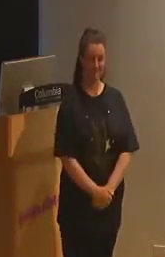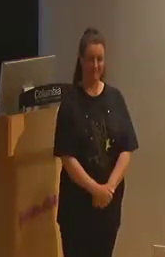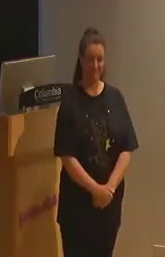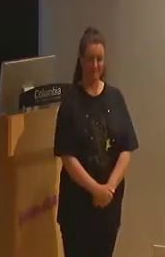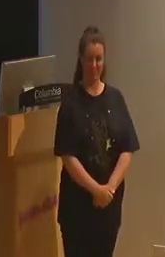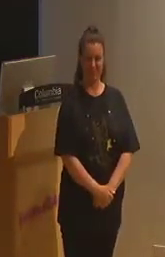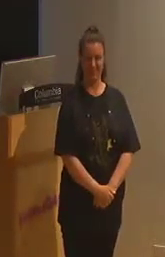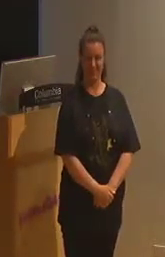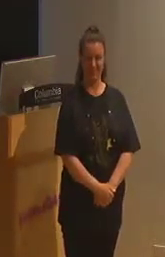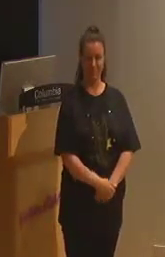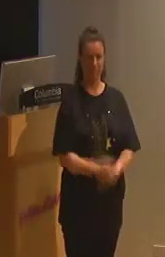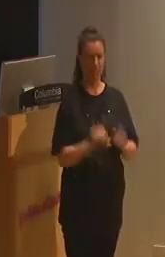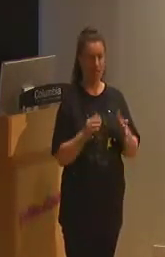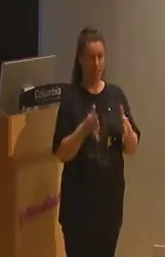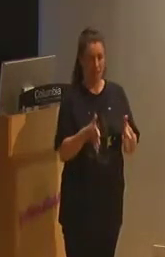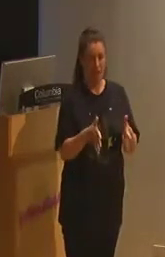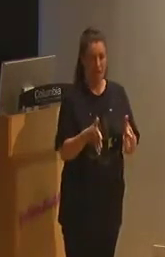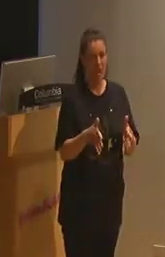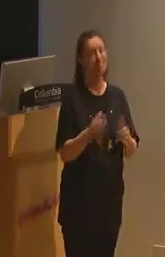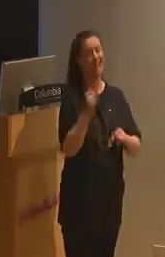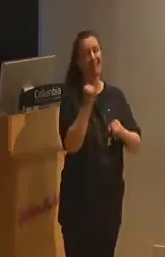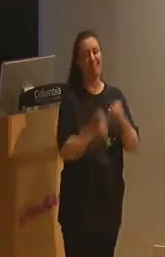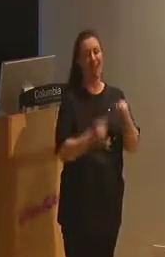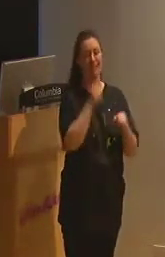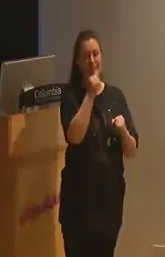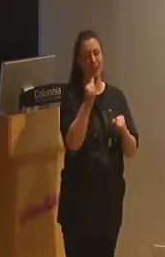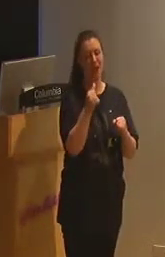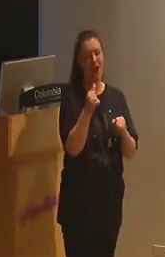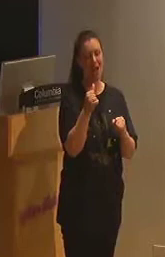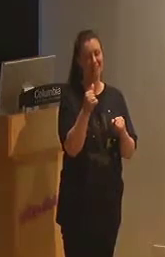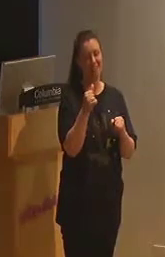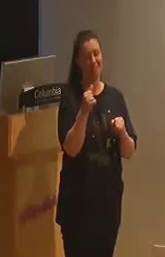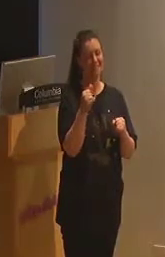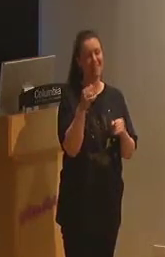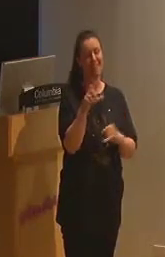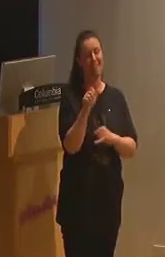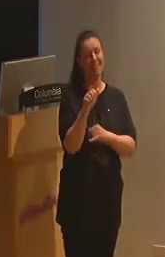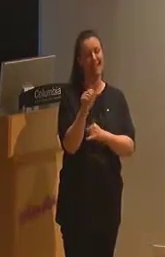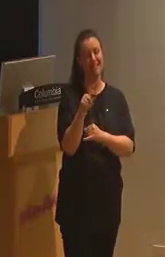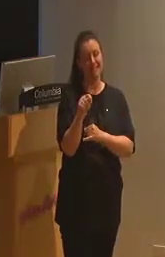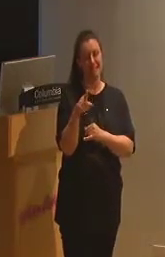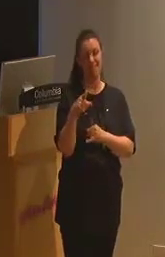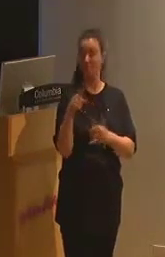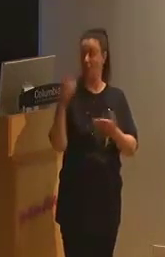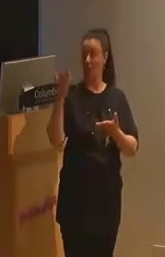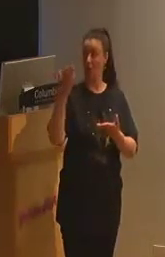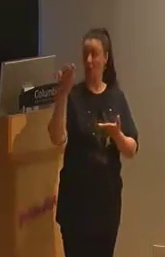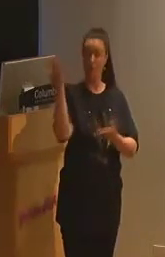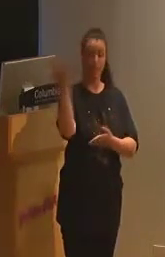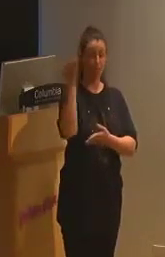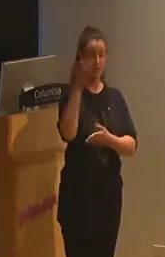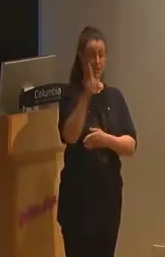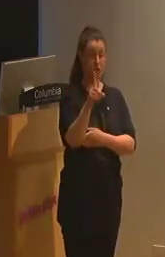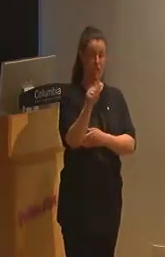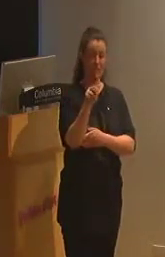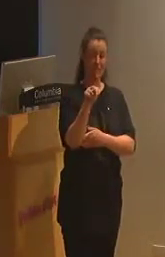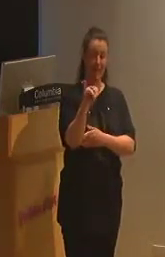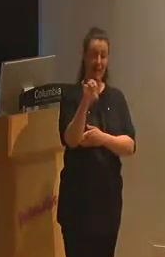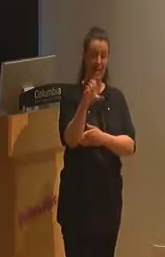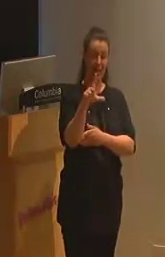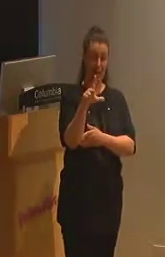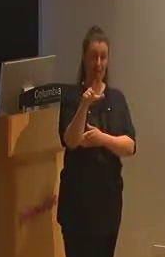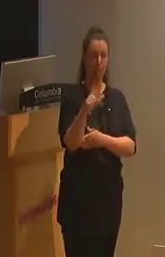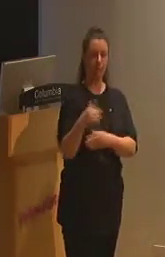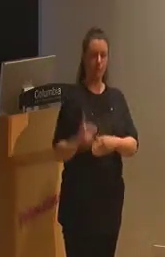Last, but definitely not least, our presenter, Danielle Mazur. Danielle grew up in a suburb of Chicago,